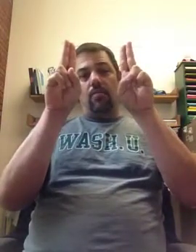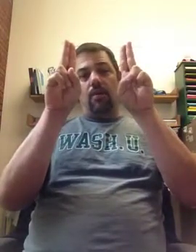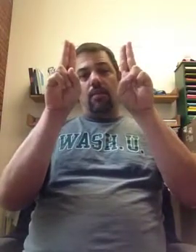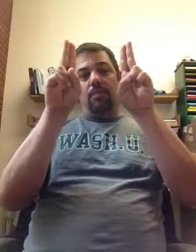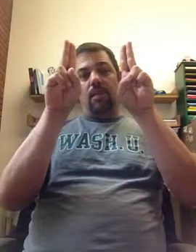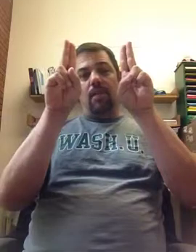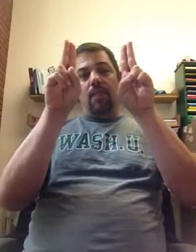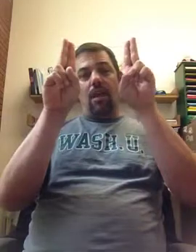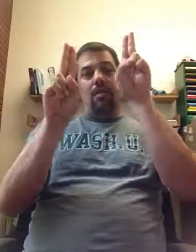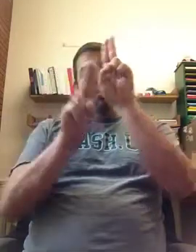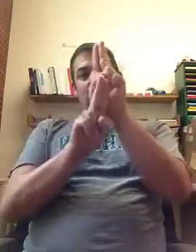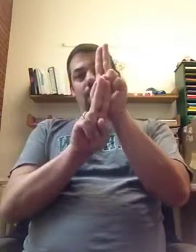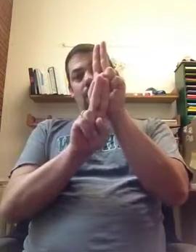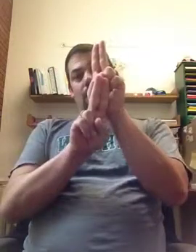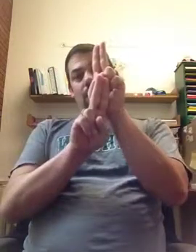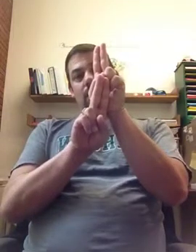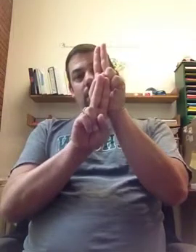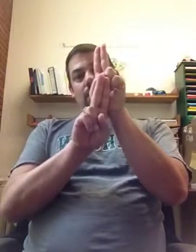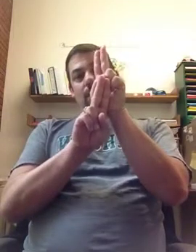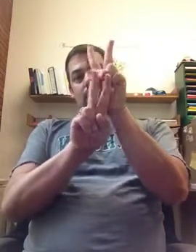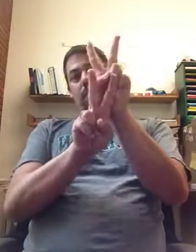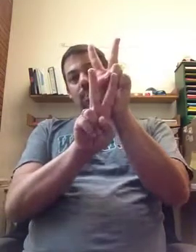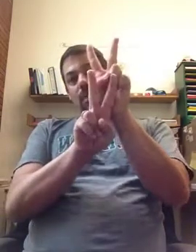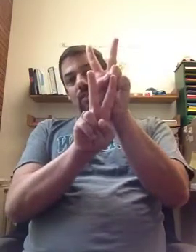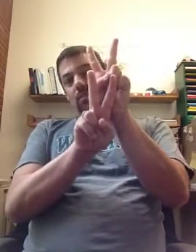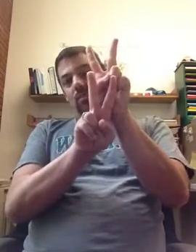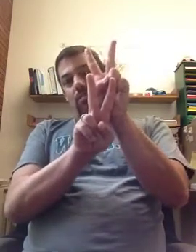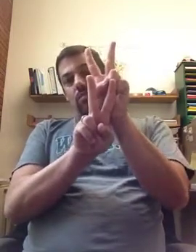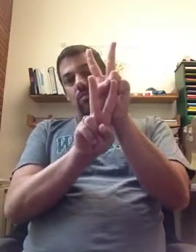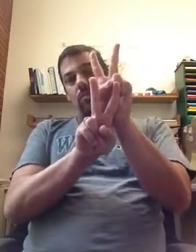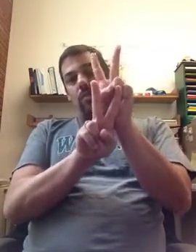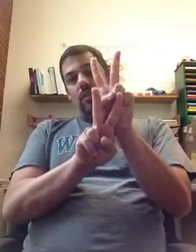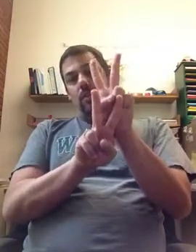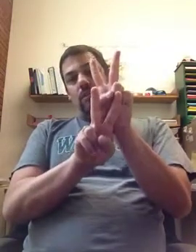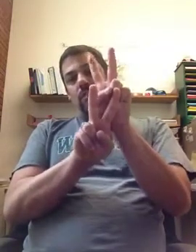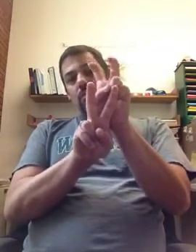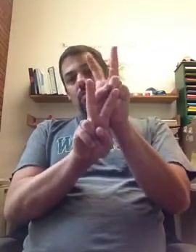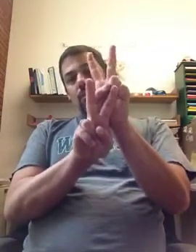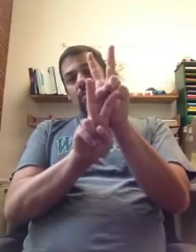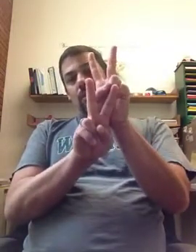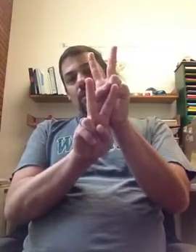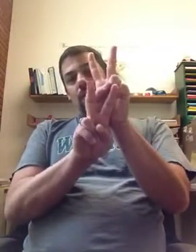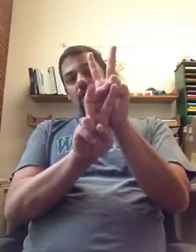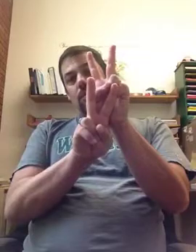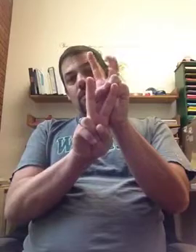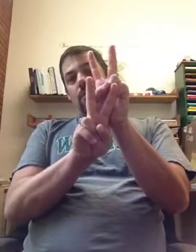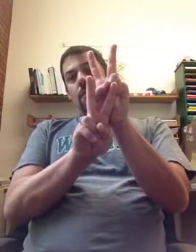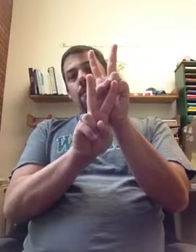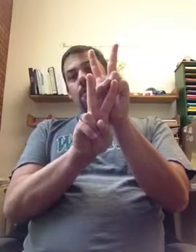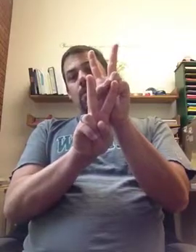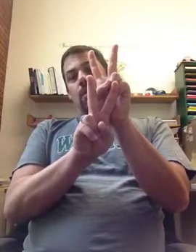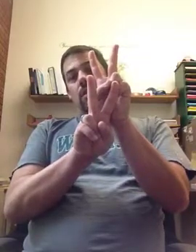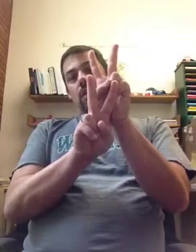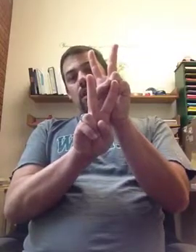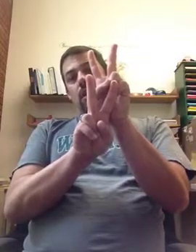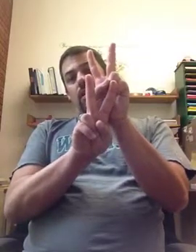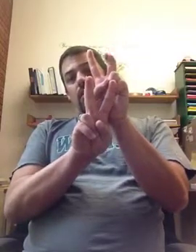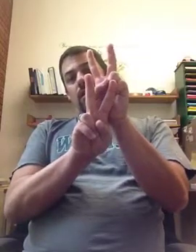to bring them together, line them up down the middle, and separate those sister chromatids, two separate cells, with the